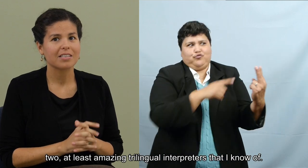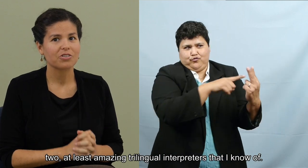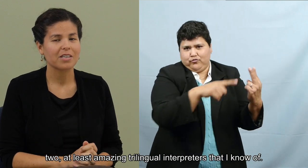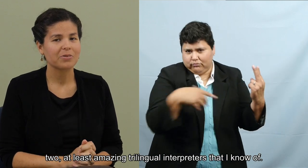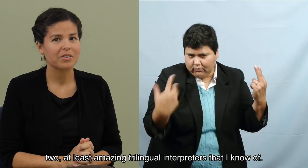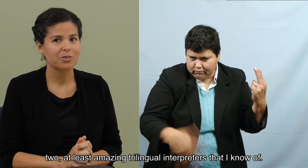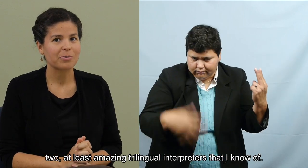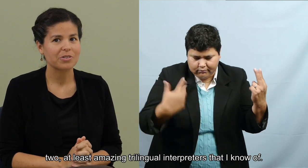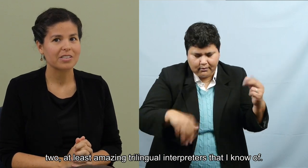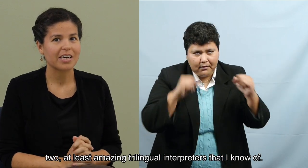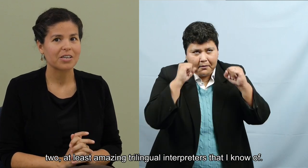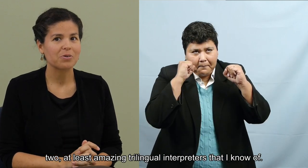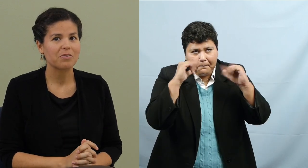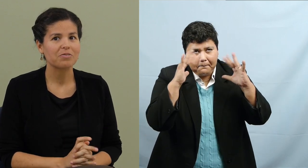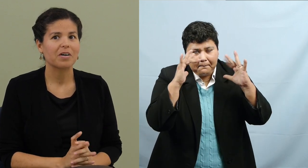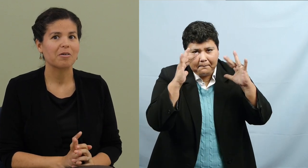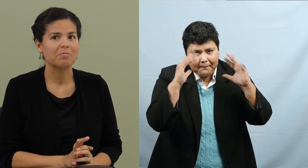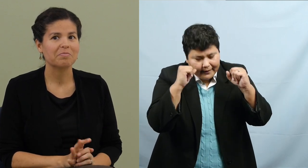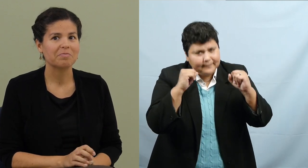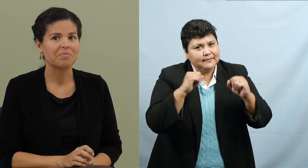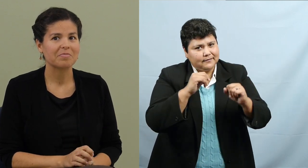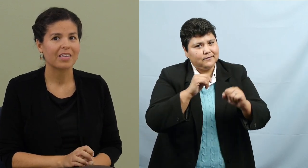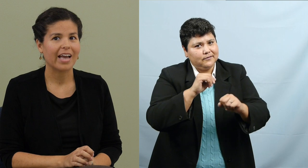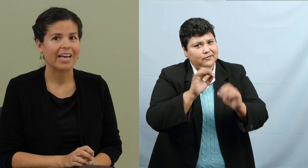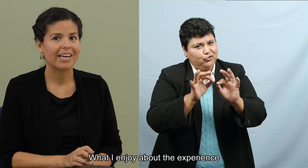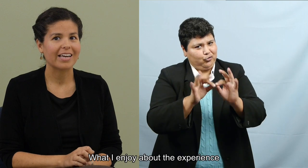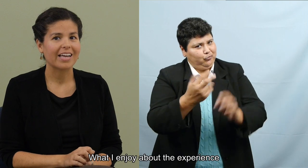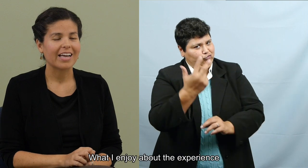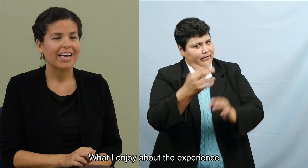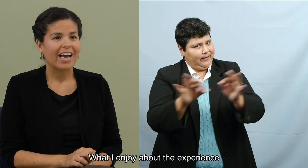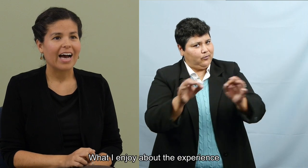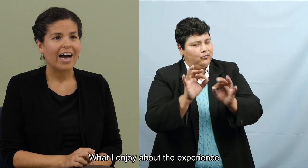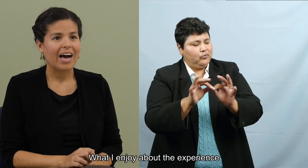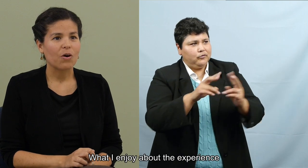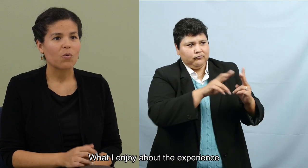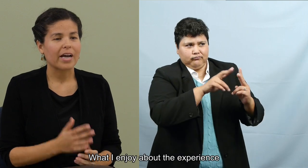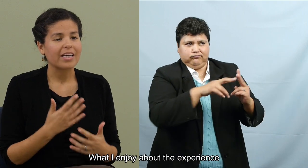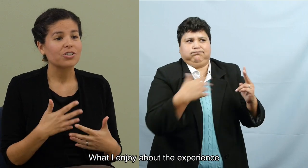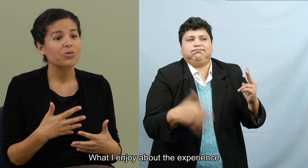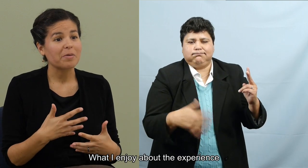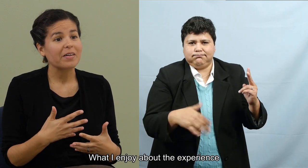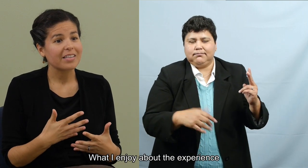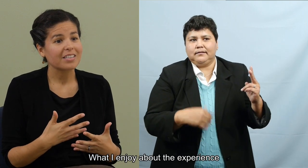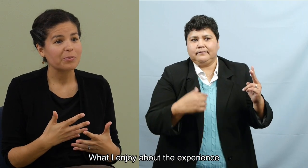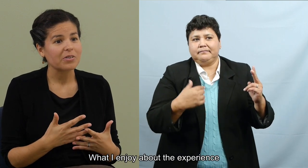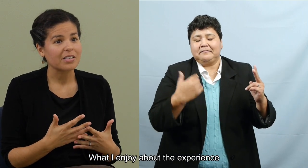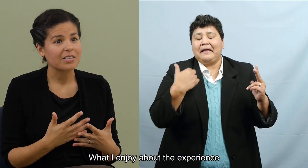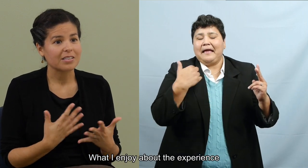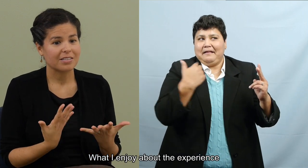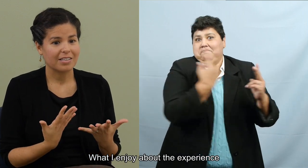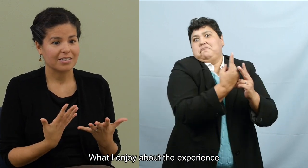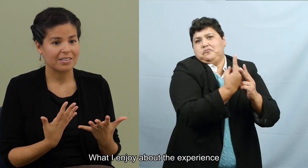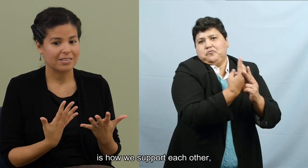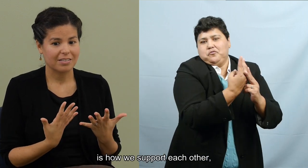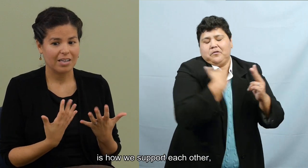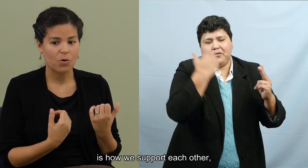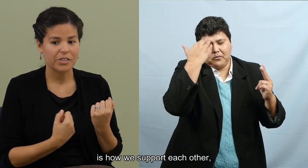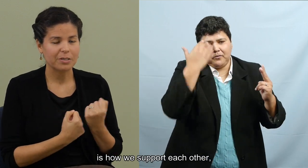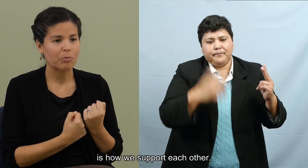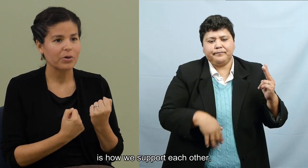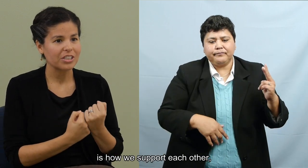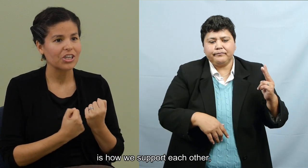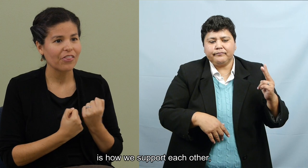least amazing trilingual interpreters that I know of. Um, and what I enjoy about the experience is, is